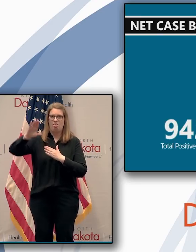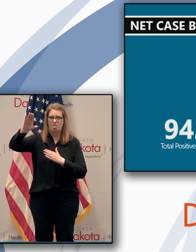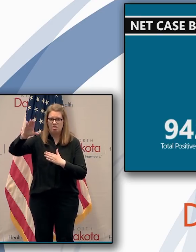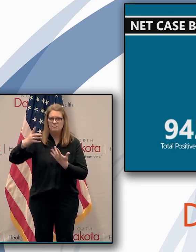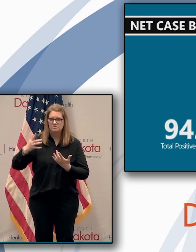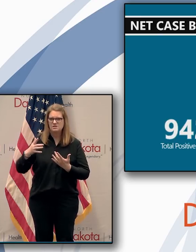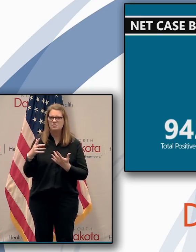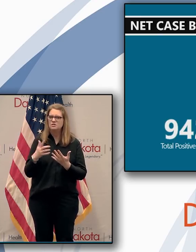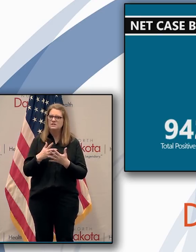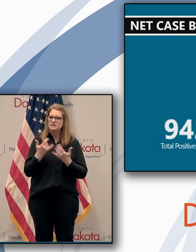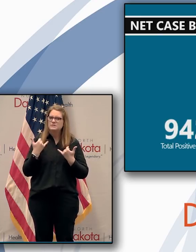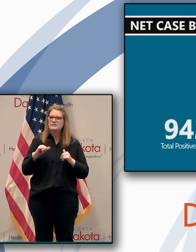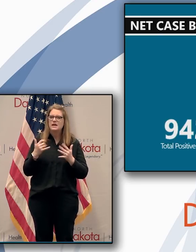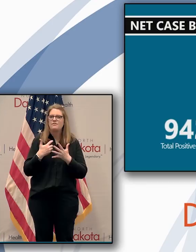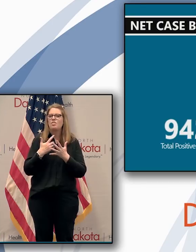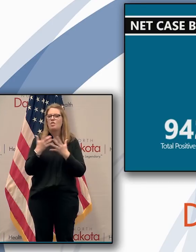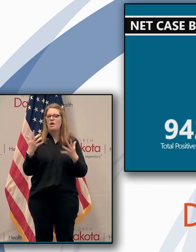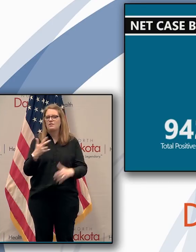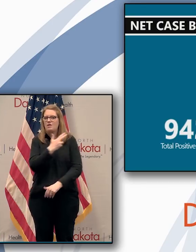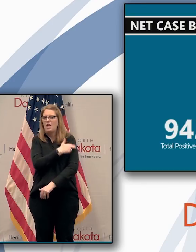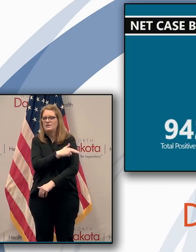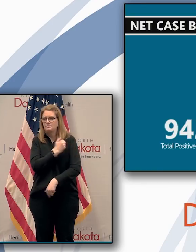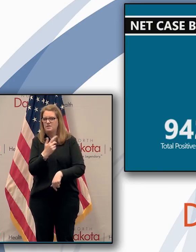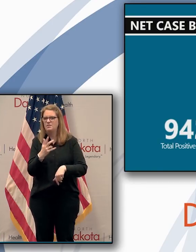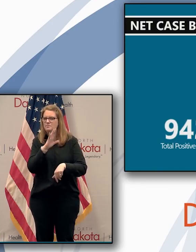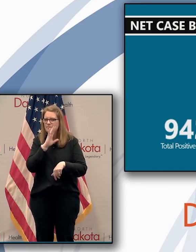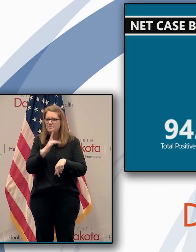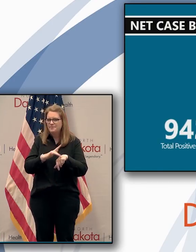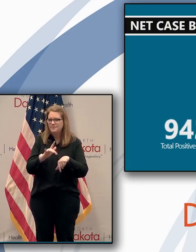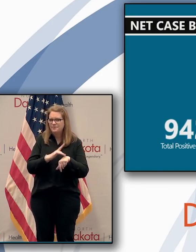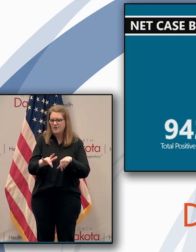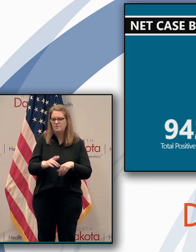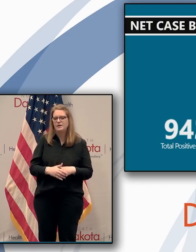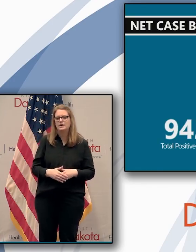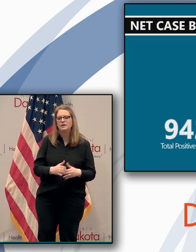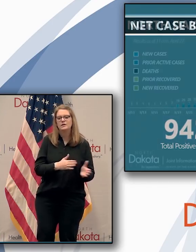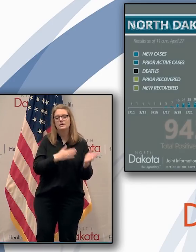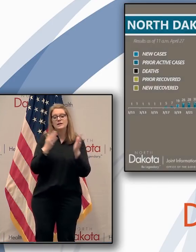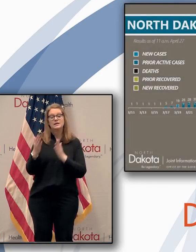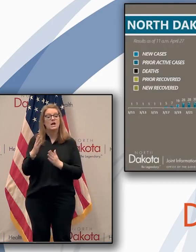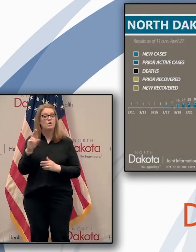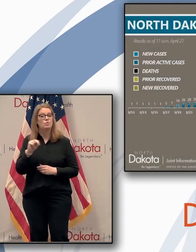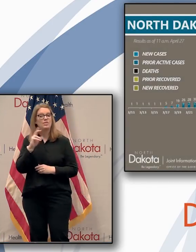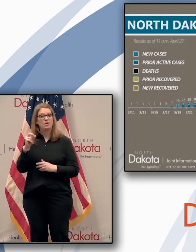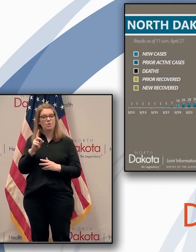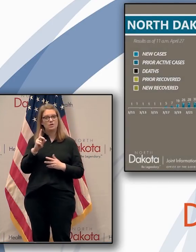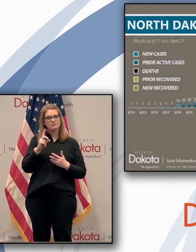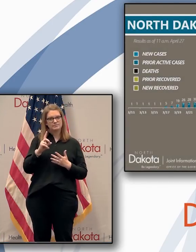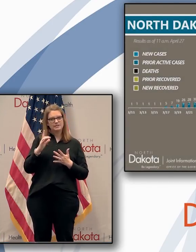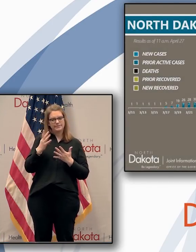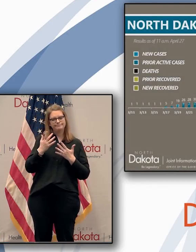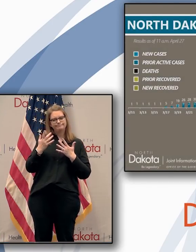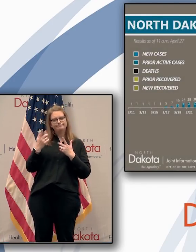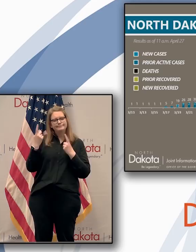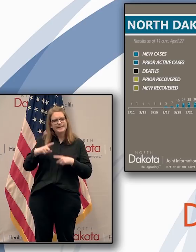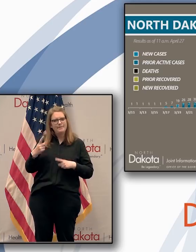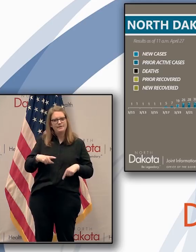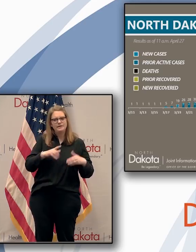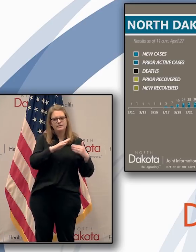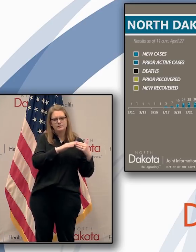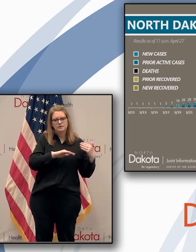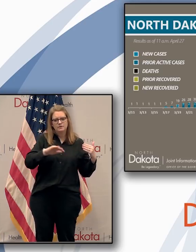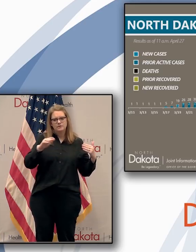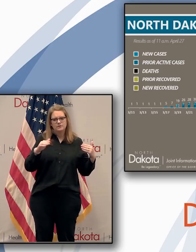hospital capacity left. When we take a look at the next slide in terms of North Dakota trends, again you can see that with